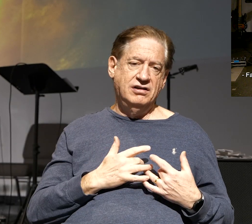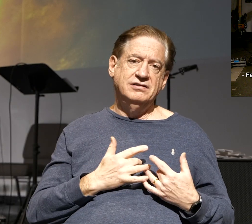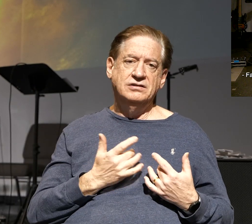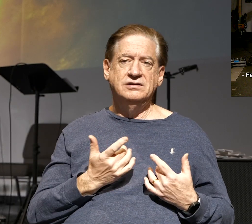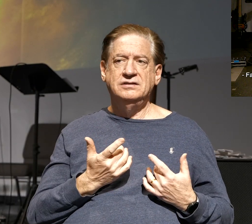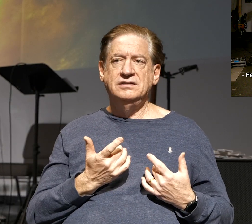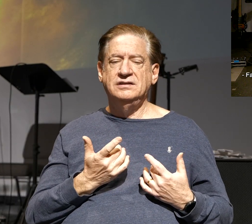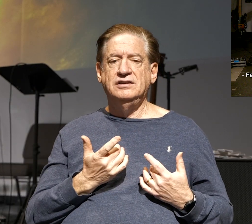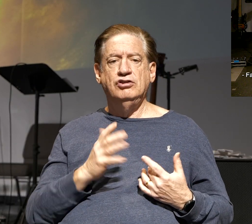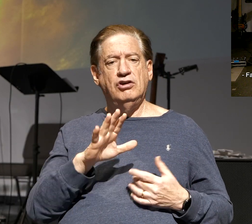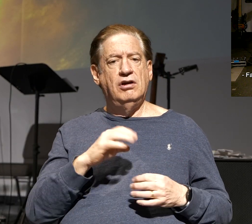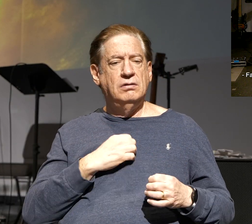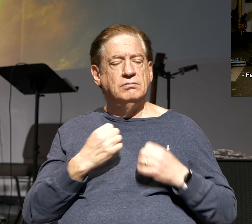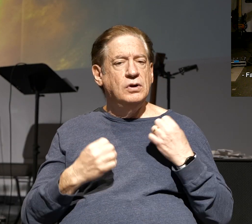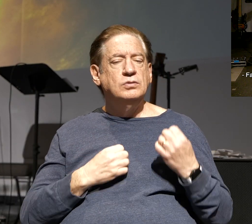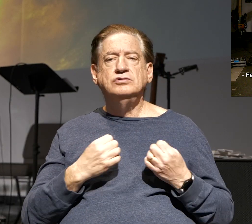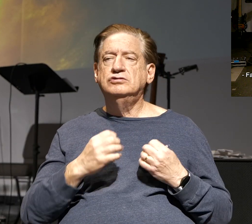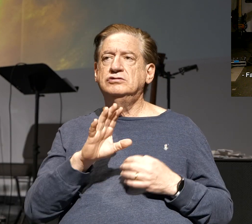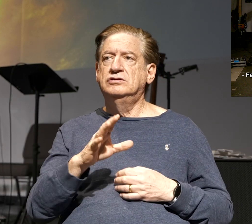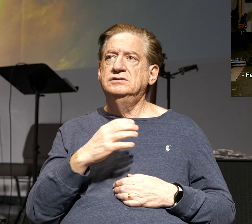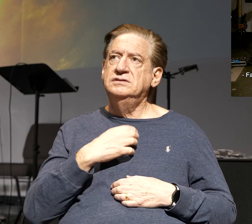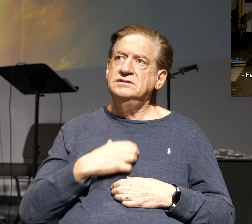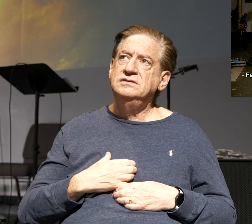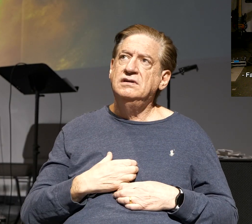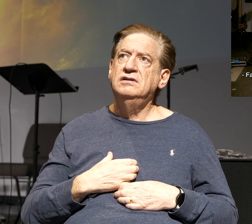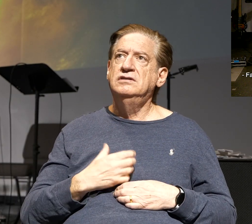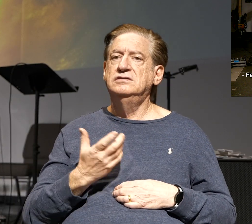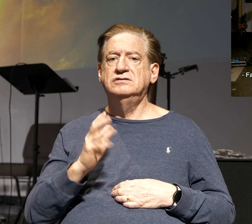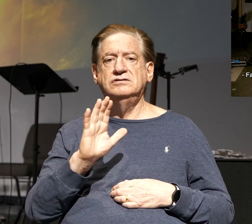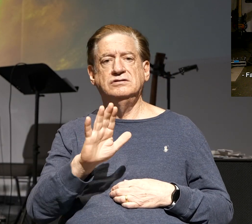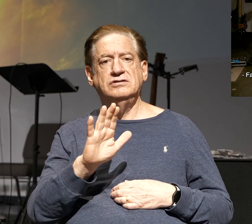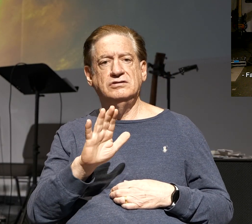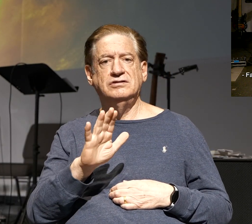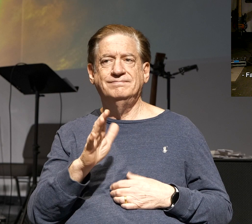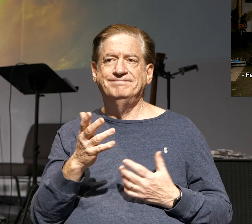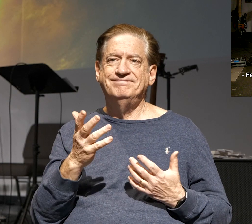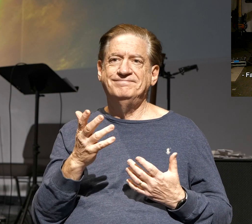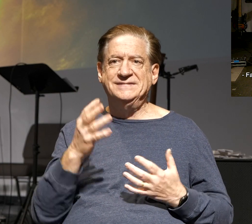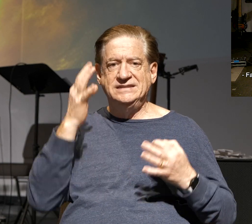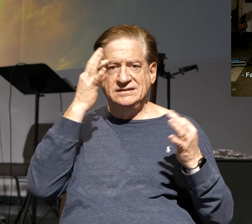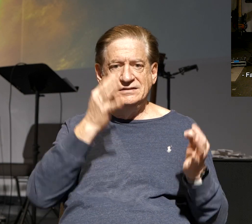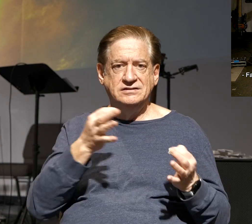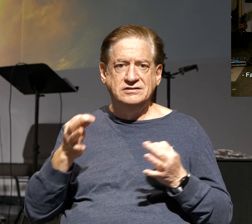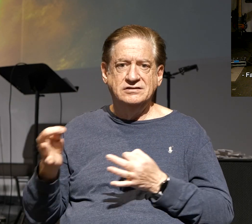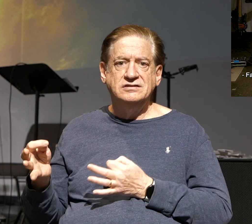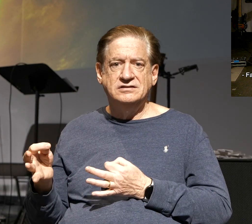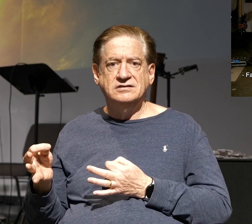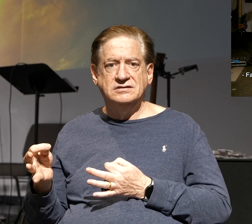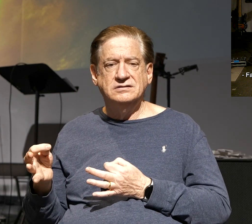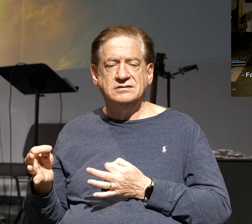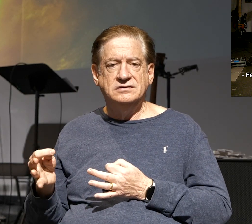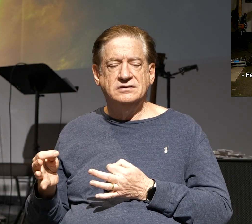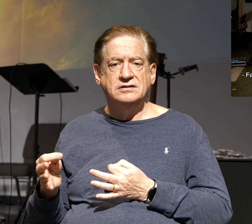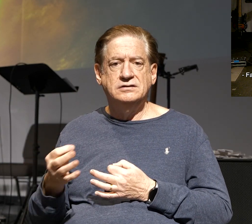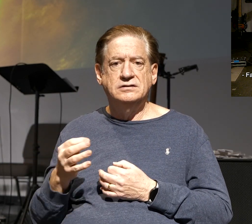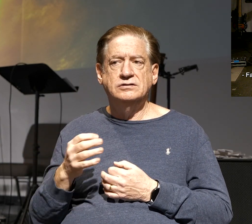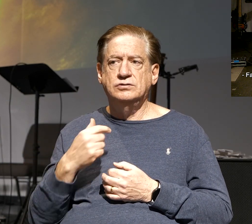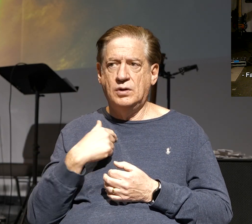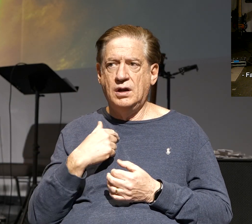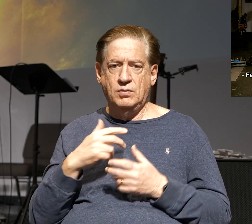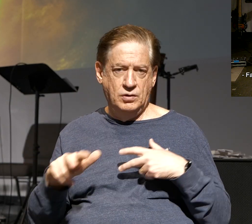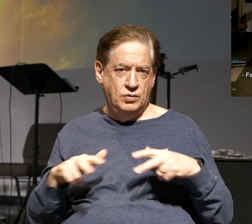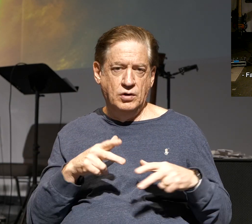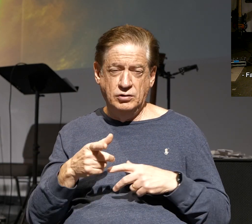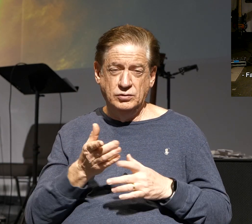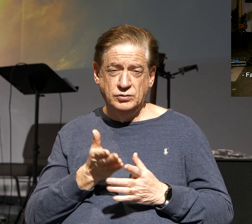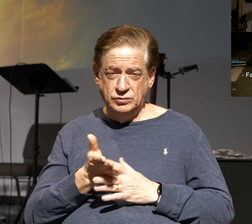could say, maybe with your emotions, but your desires, you know, kind of your decisions. And so I'm going to walk